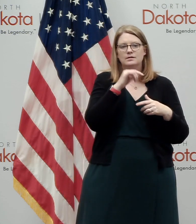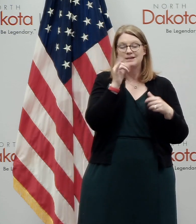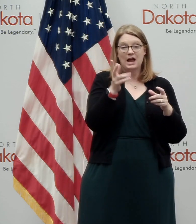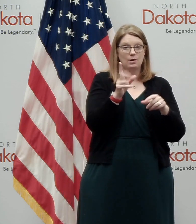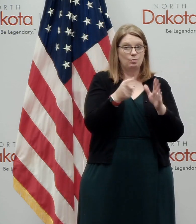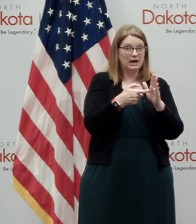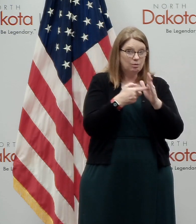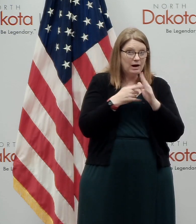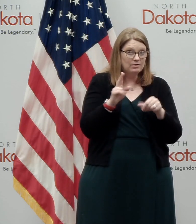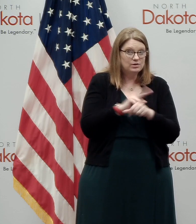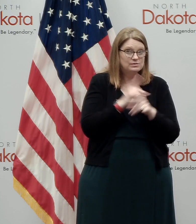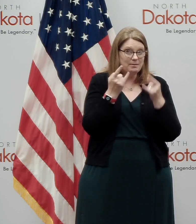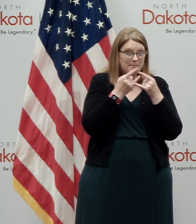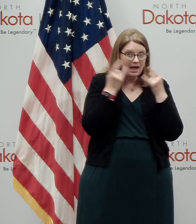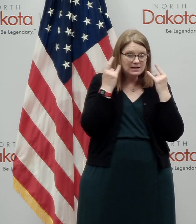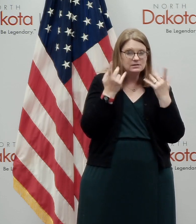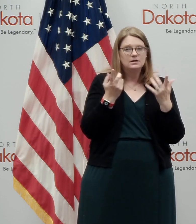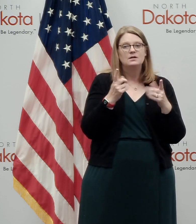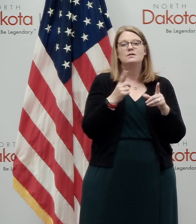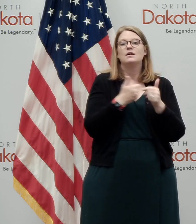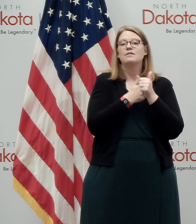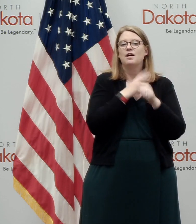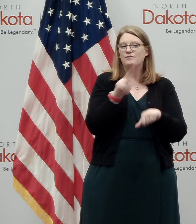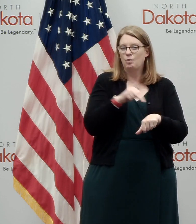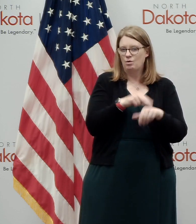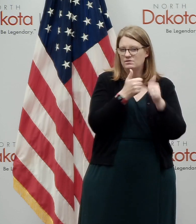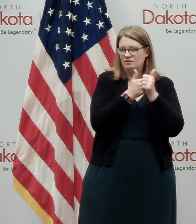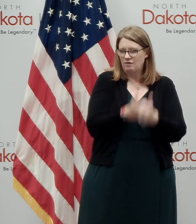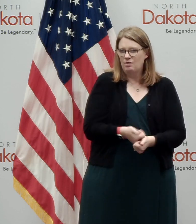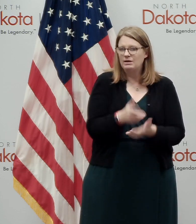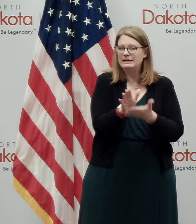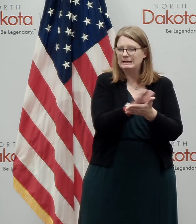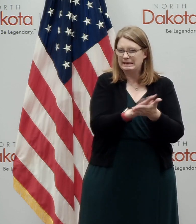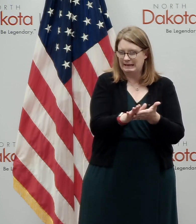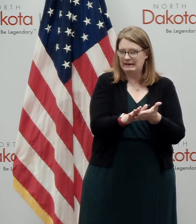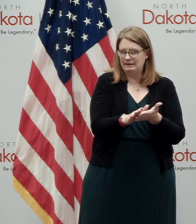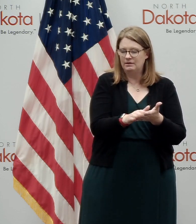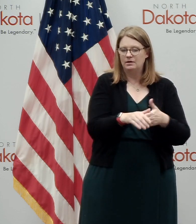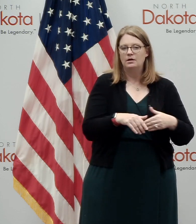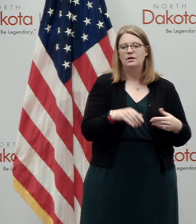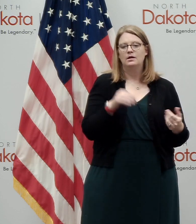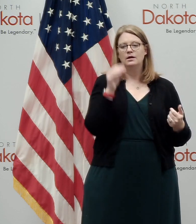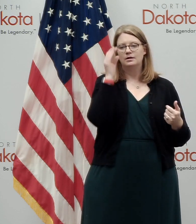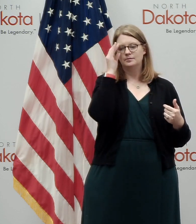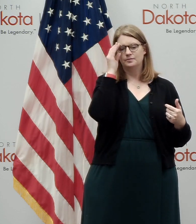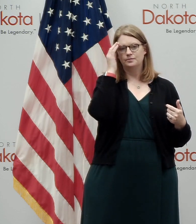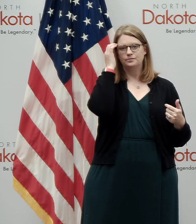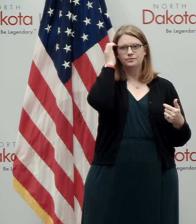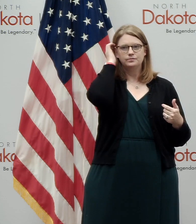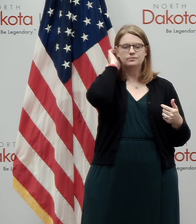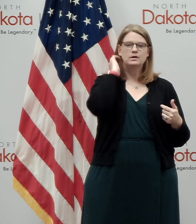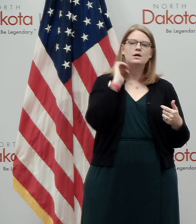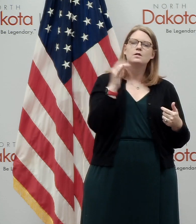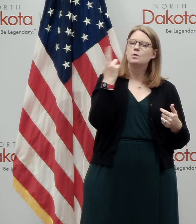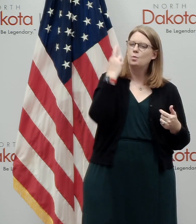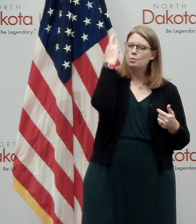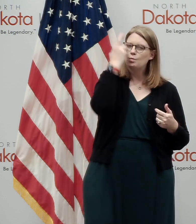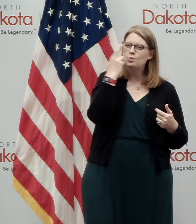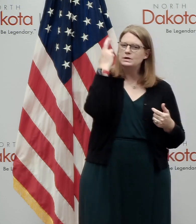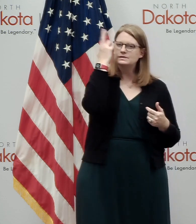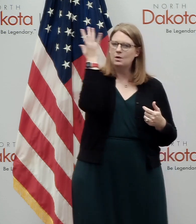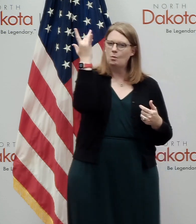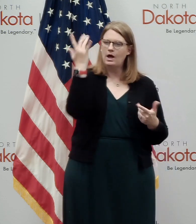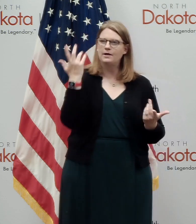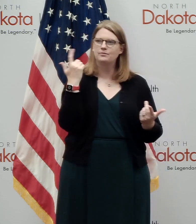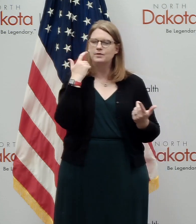use of masks and of course following the cleaning, uh, guidelines. Uh, and again, the reason why we're doing this is because, uh,